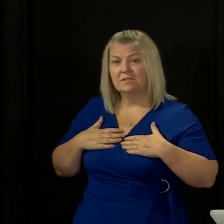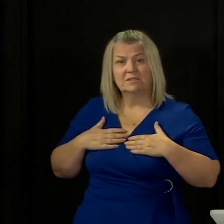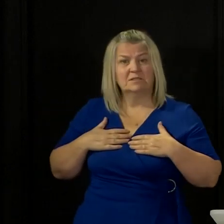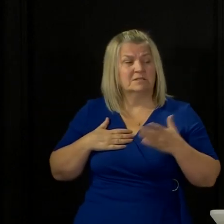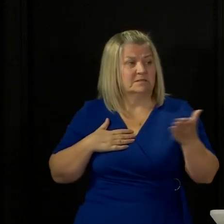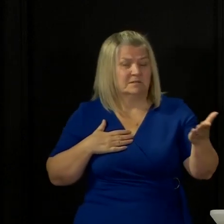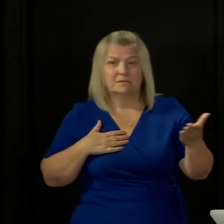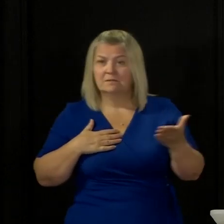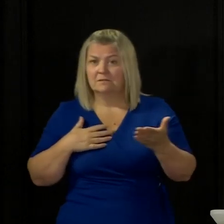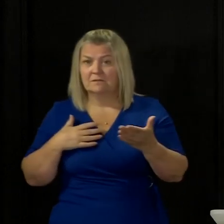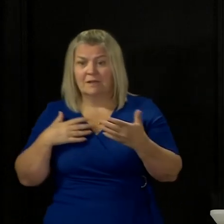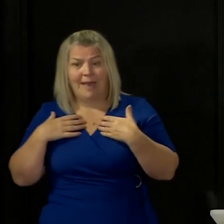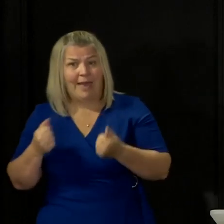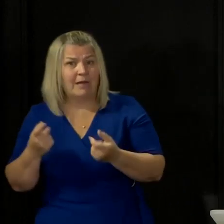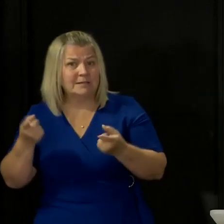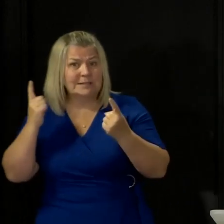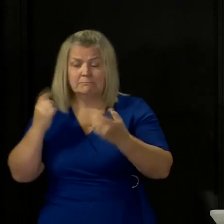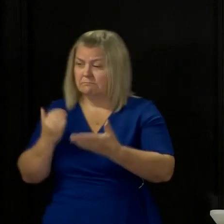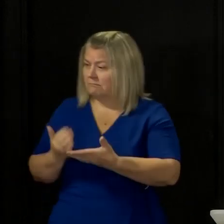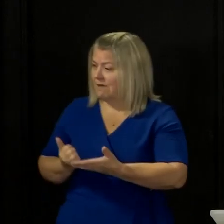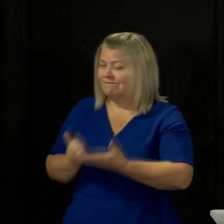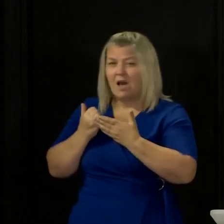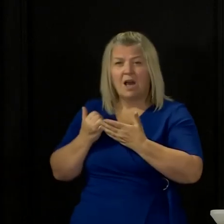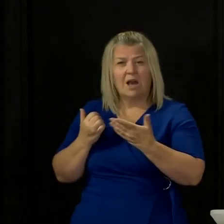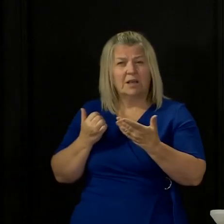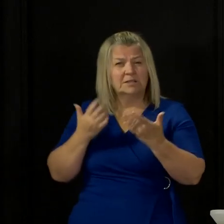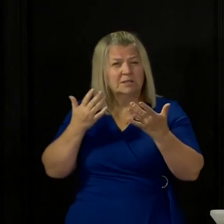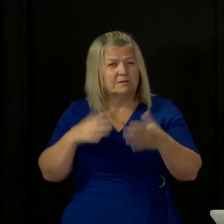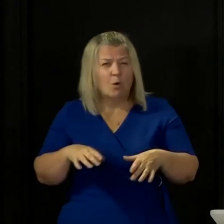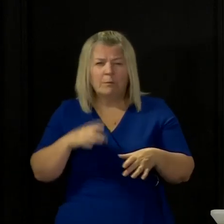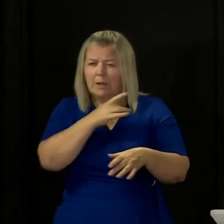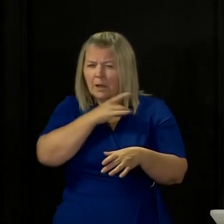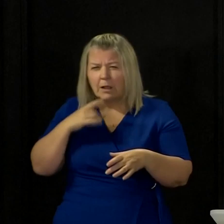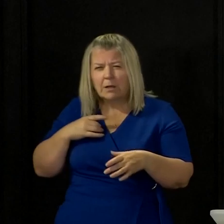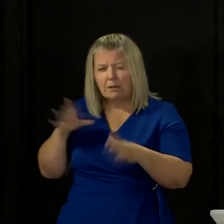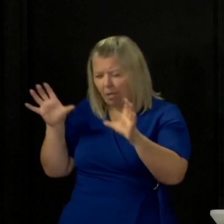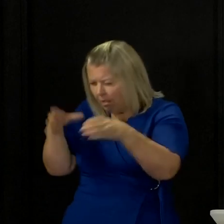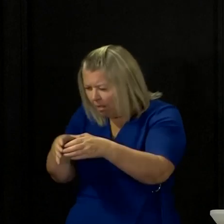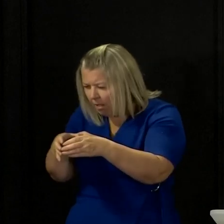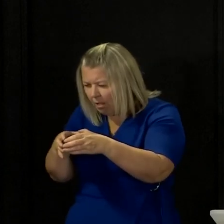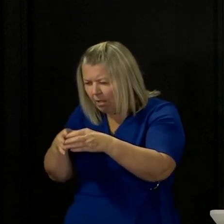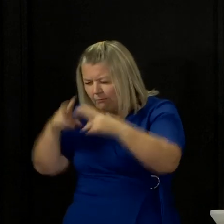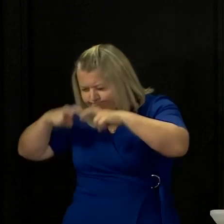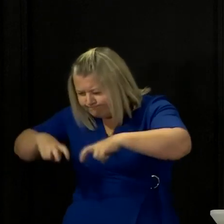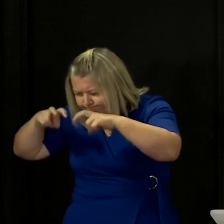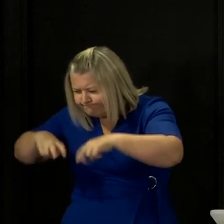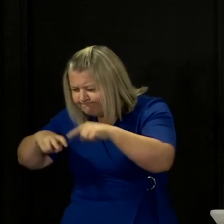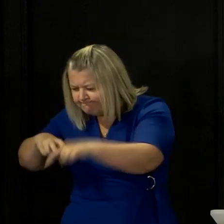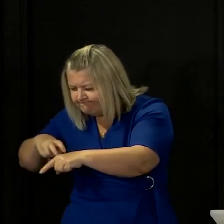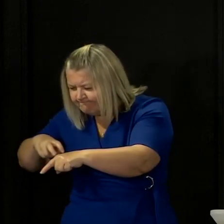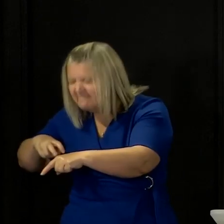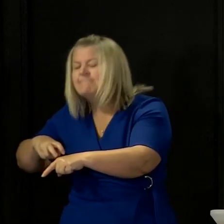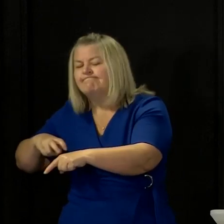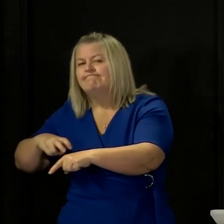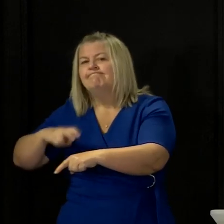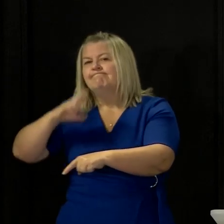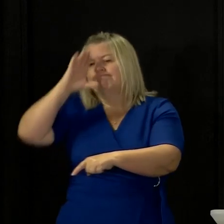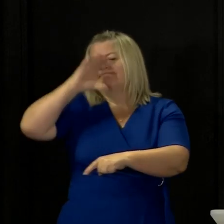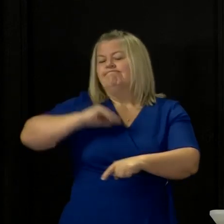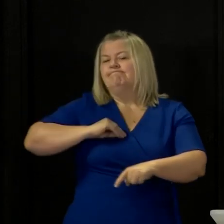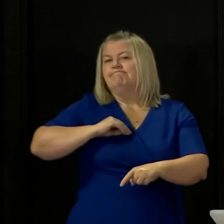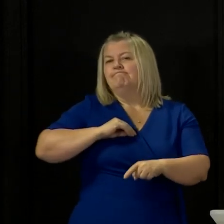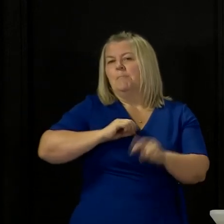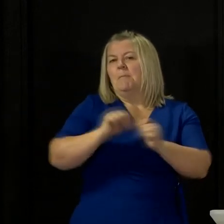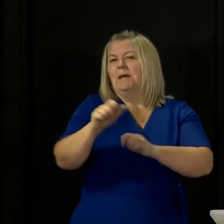advised by a clinical cell that looks at all of this evidence and makes recommendations to us about what is